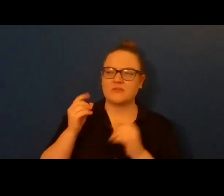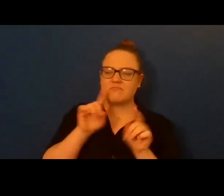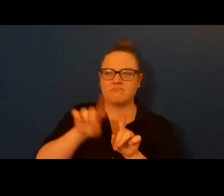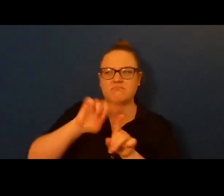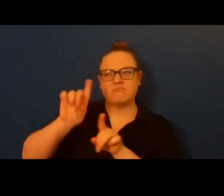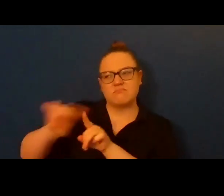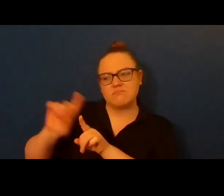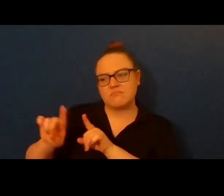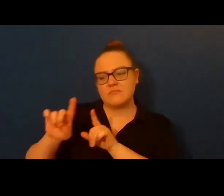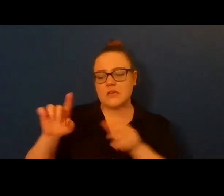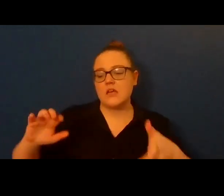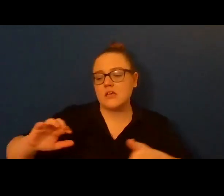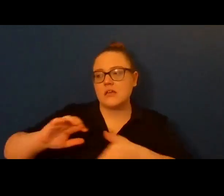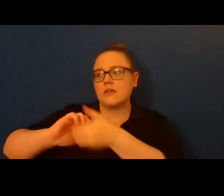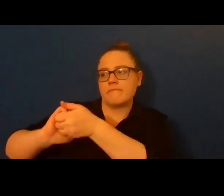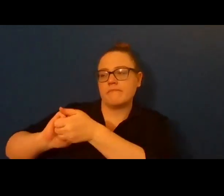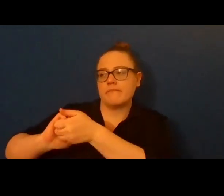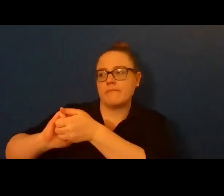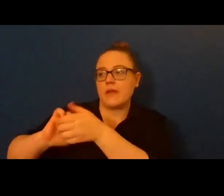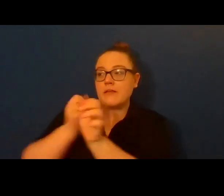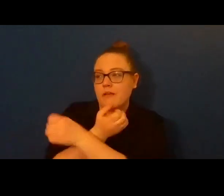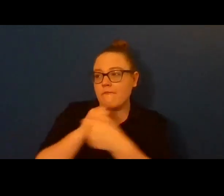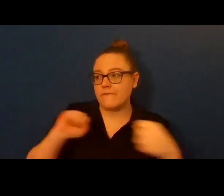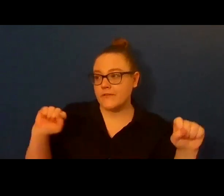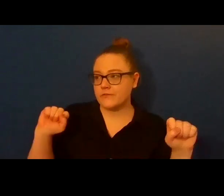It's passed right through us. Thank you.